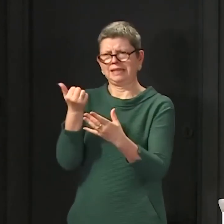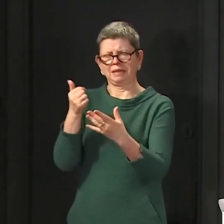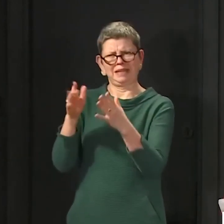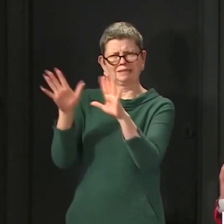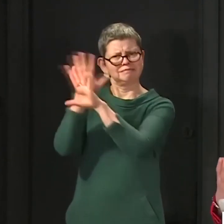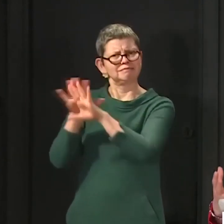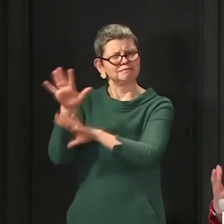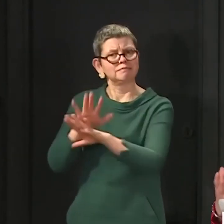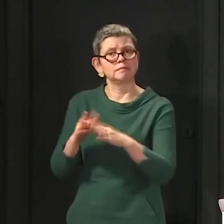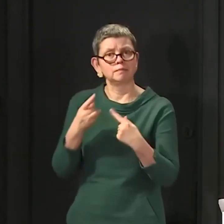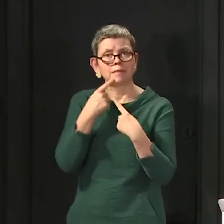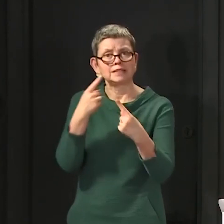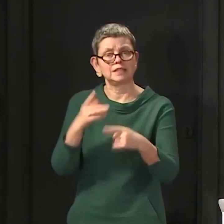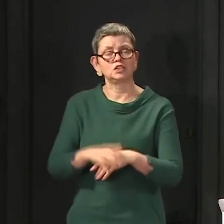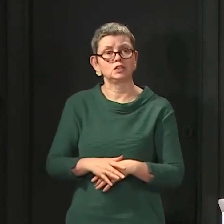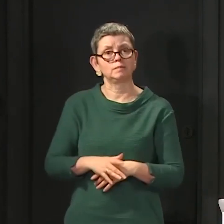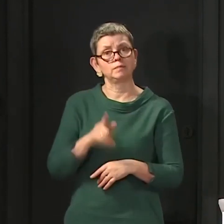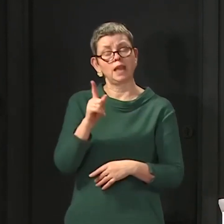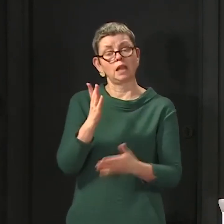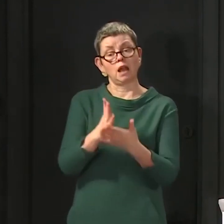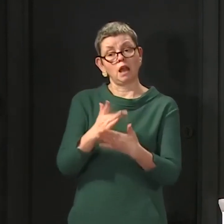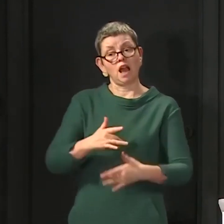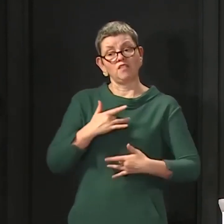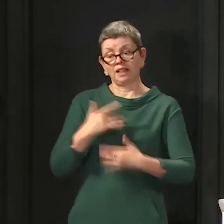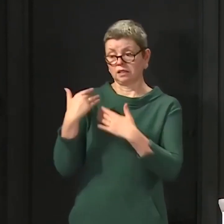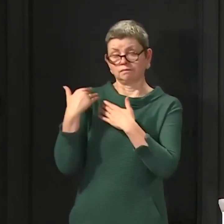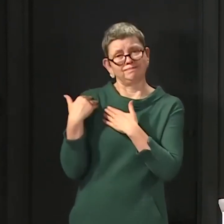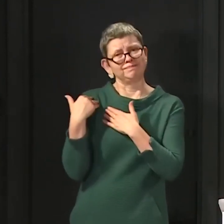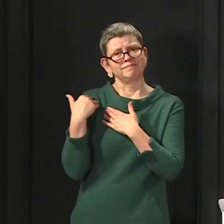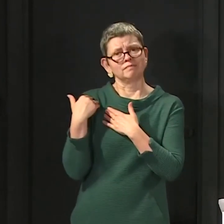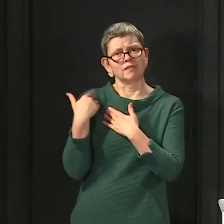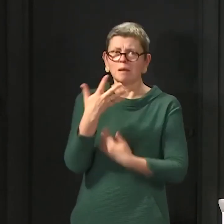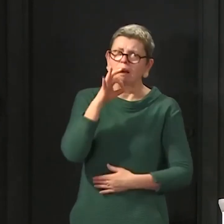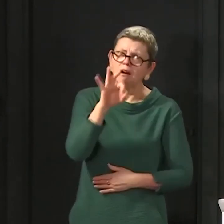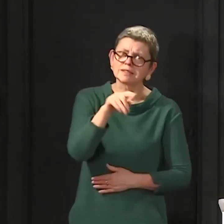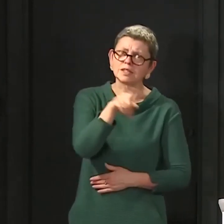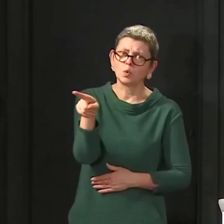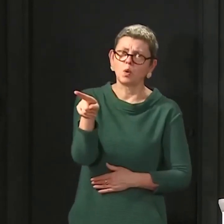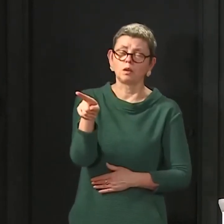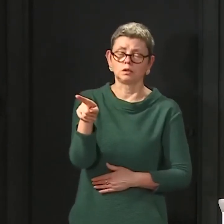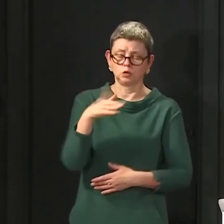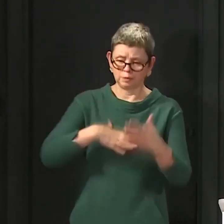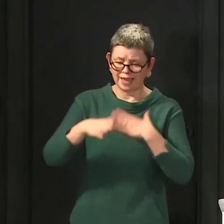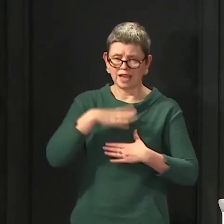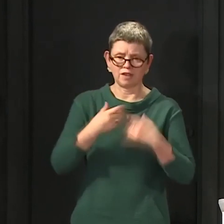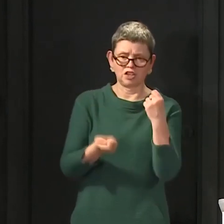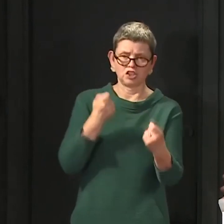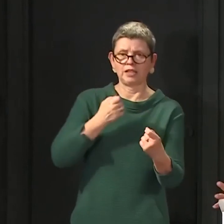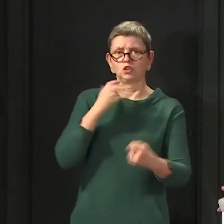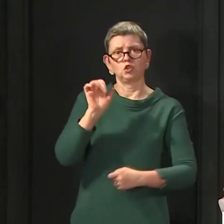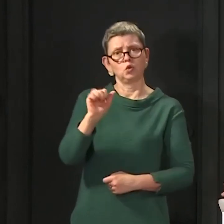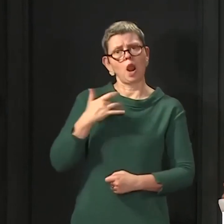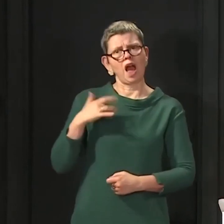responsibility I bear and feel very heavily, I'm asking all of you to do things right now that are not normal in